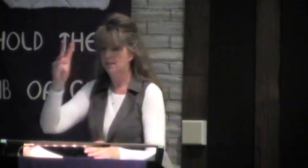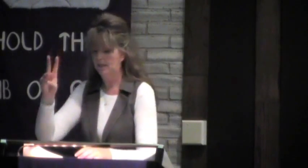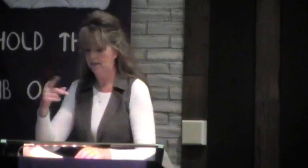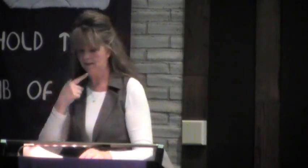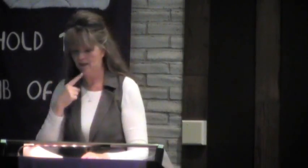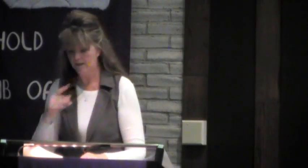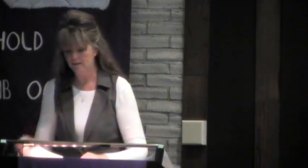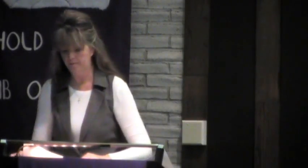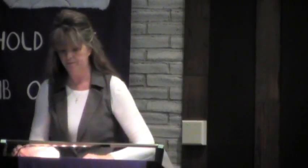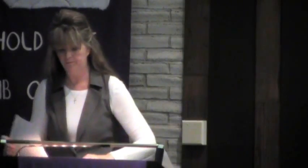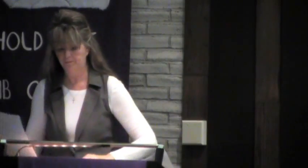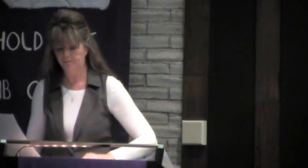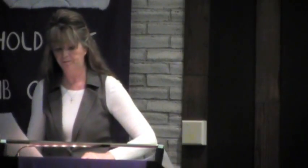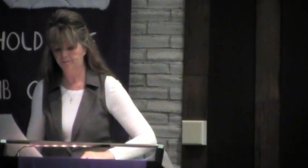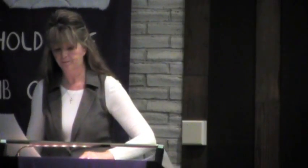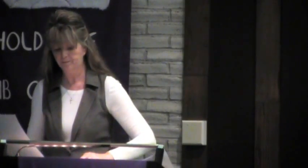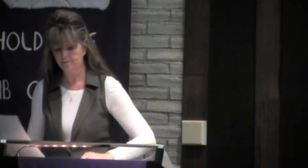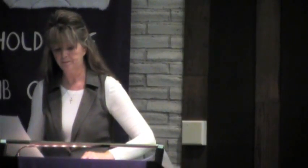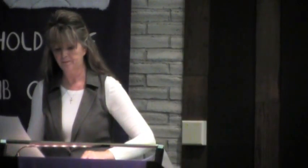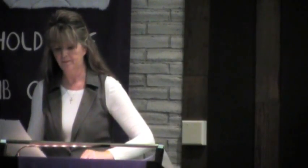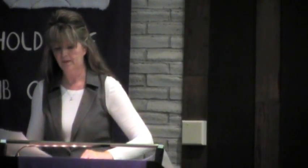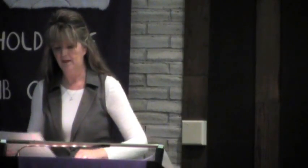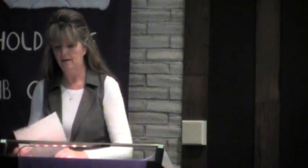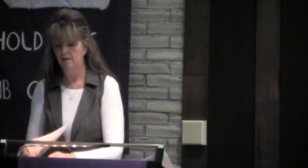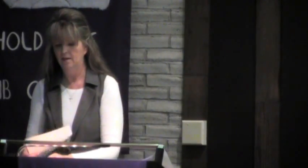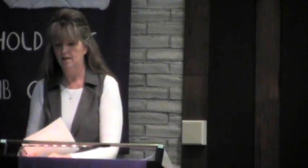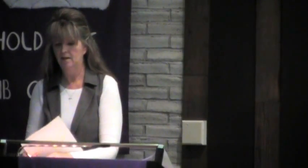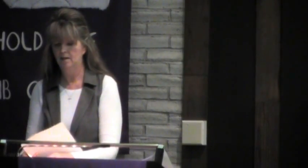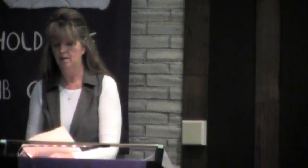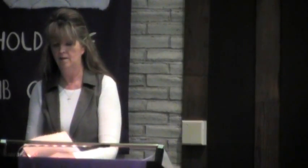And we should never judge them. Now, verse 6 says,